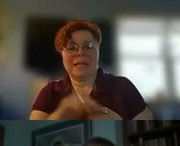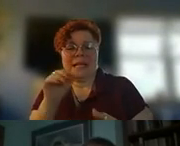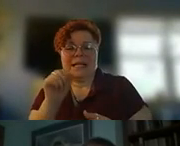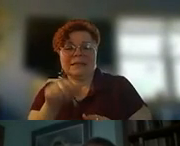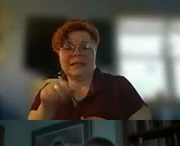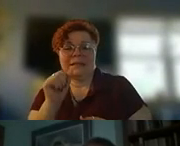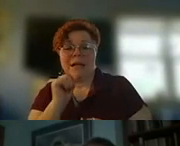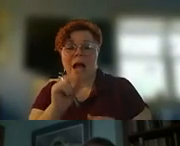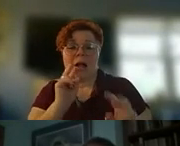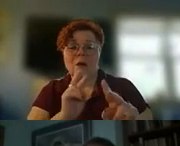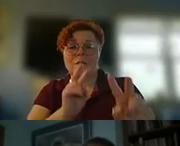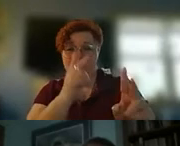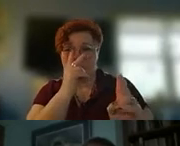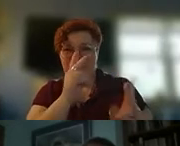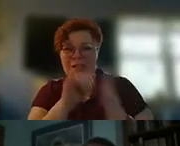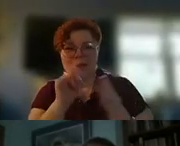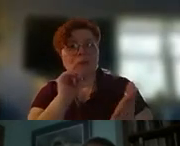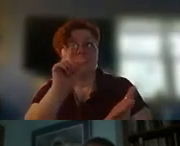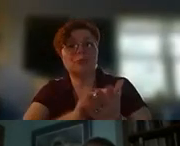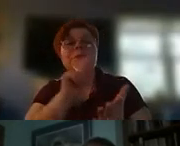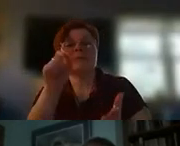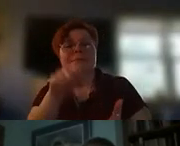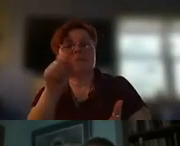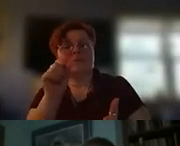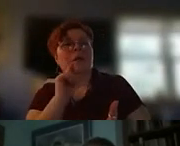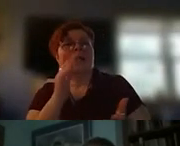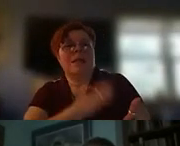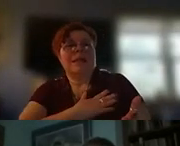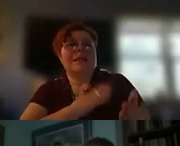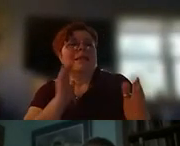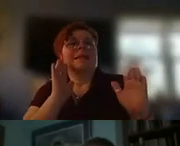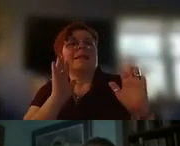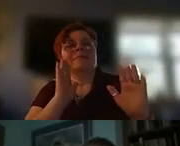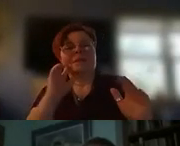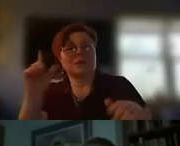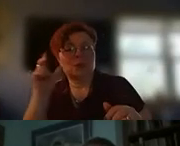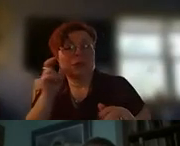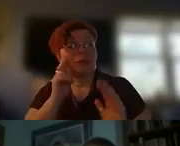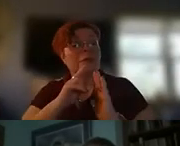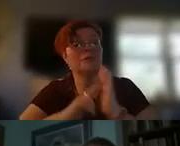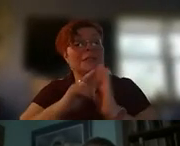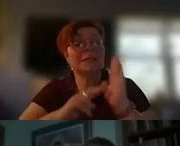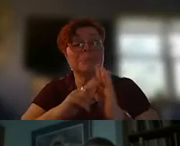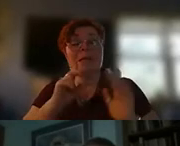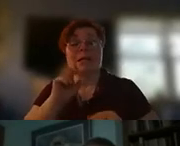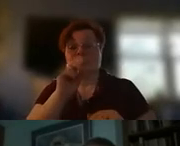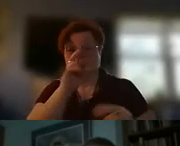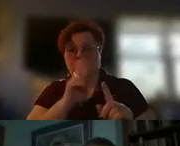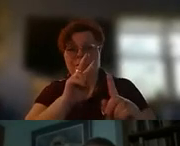to seeing these in print um yeah they're lovely lovely to hear being read but i do look forward to reading them again right so do i